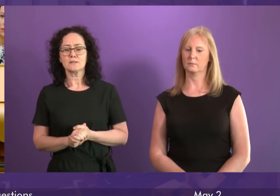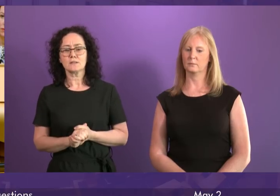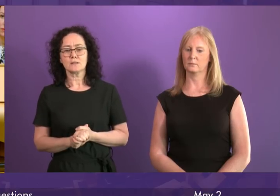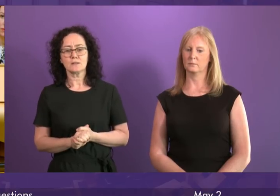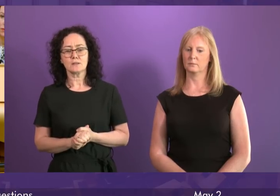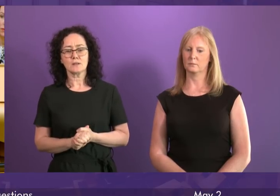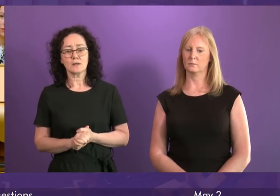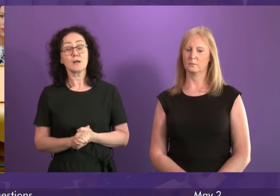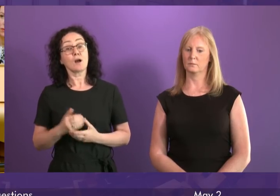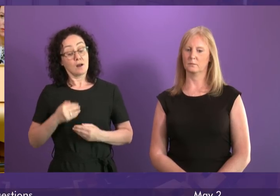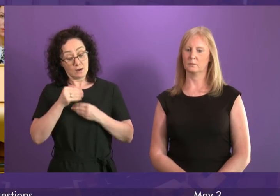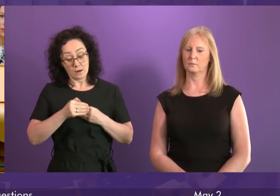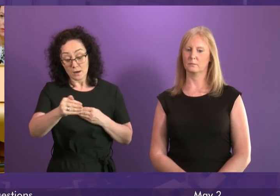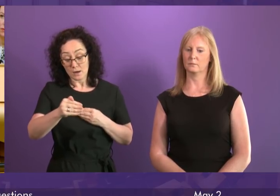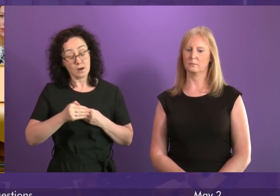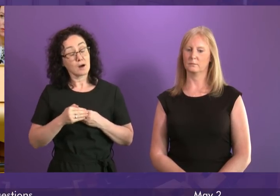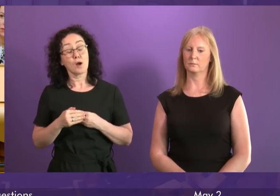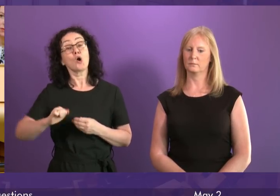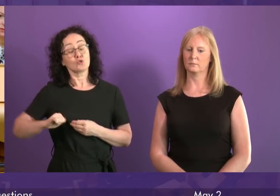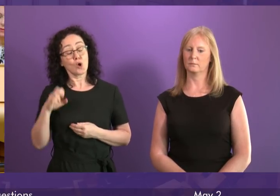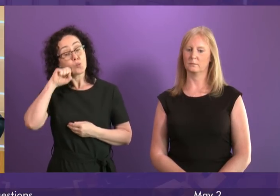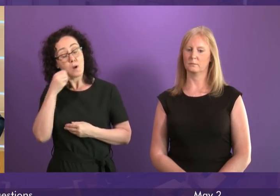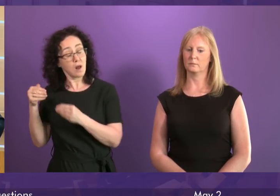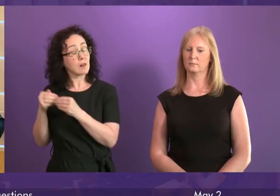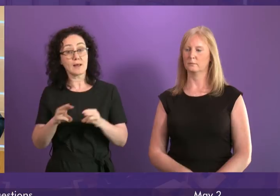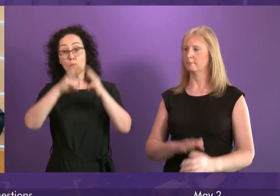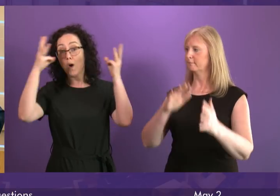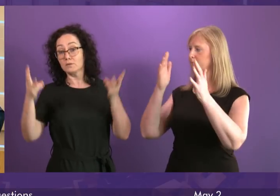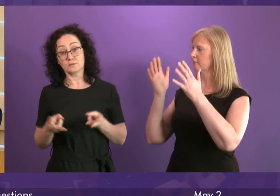next few years, Scotland will be a world leader in meeting those targets as well.